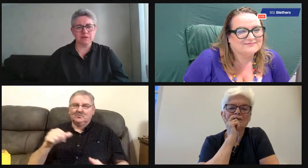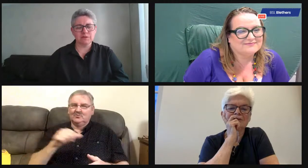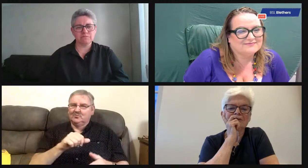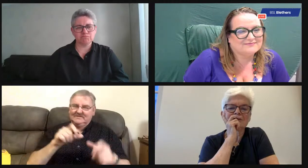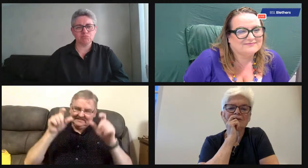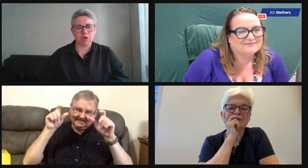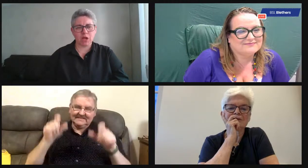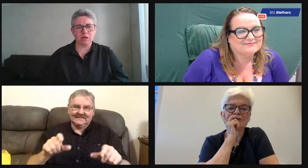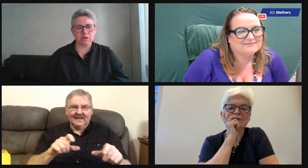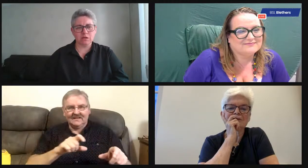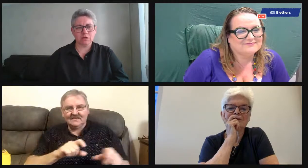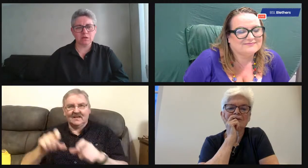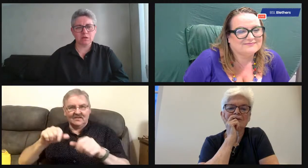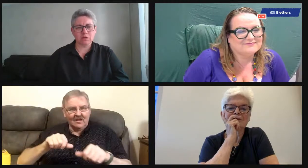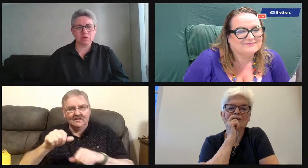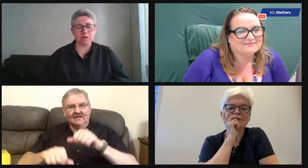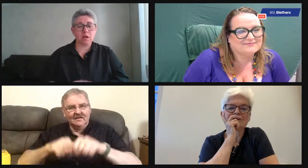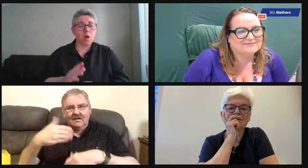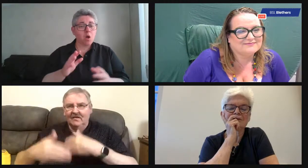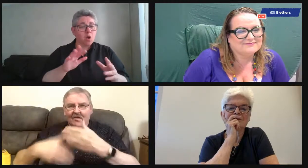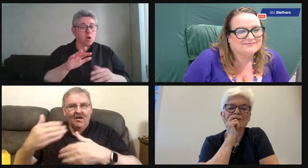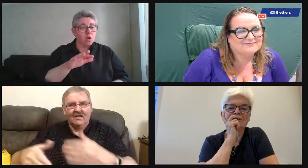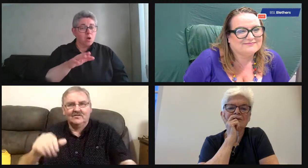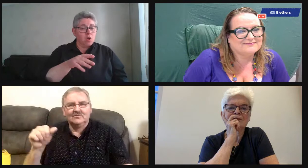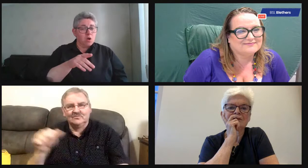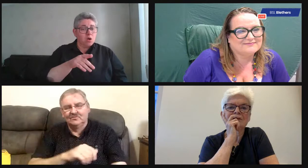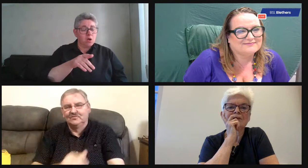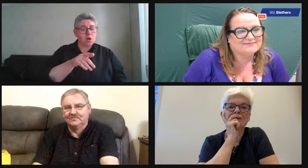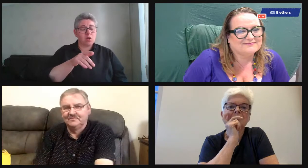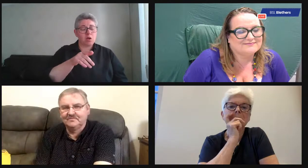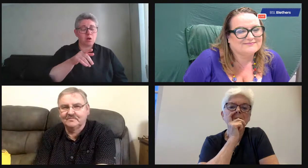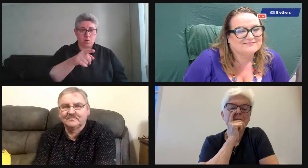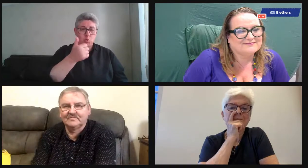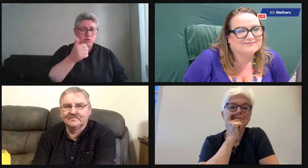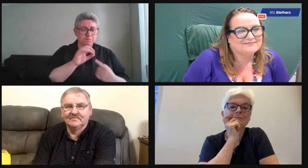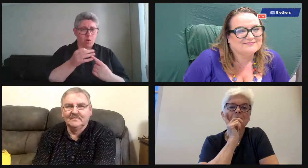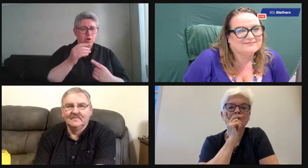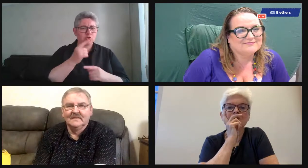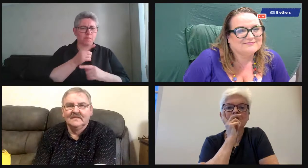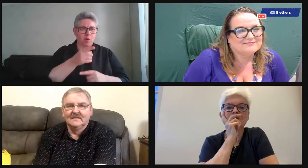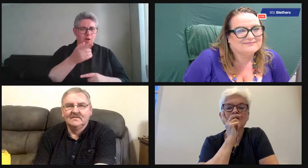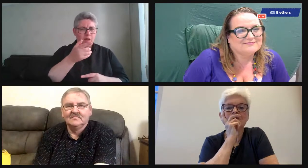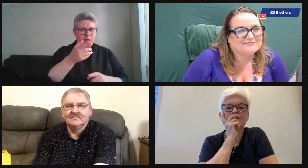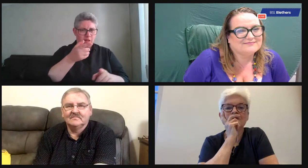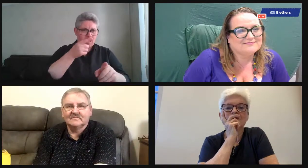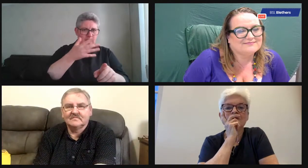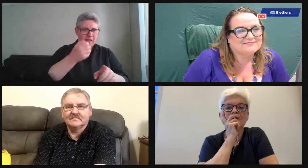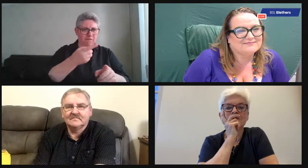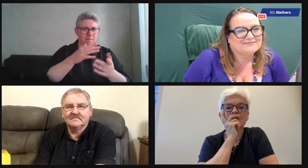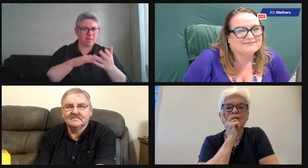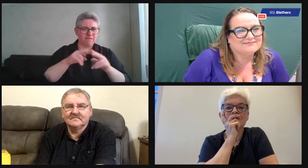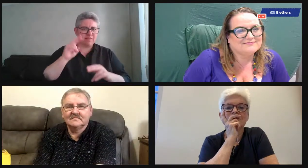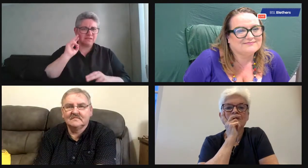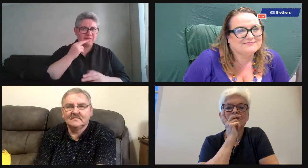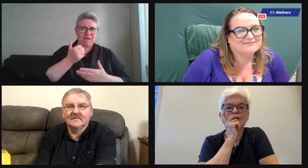lesson that we showed all the time by just being kind and helping each other.